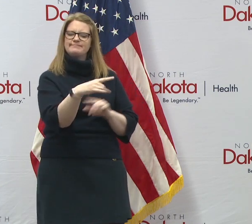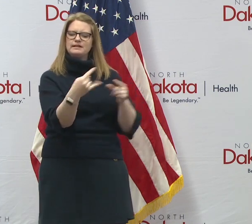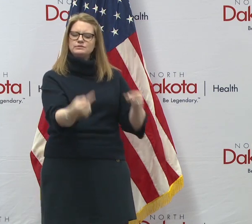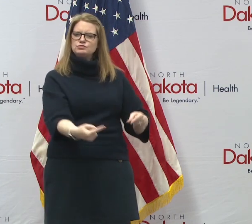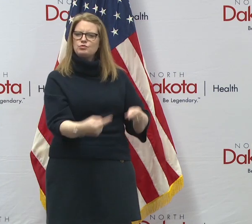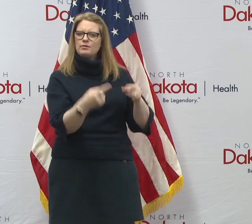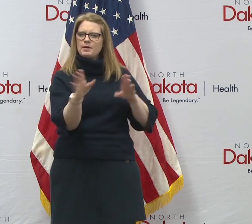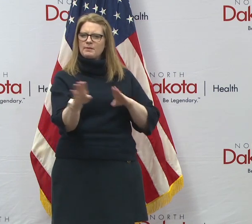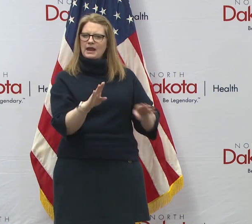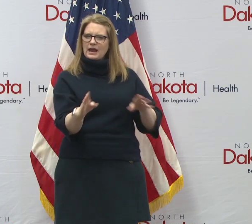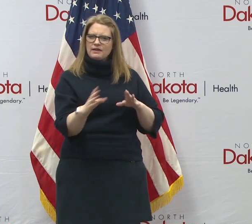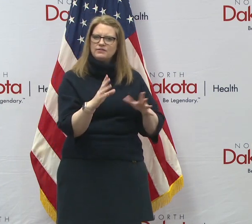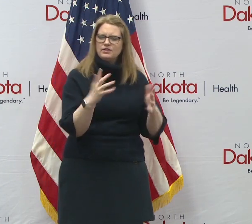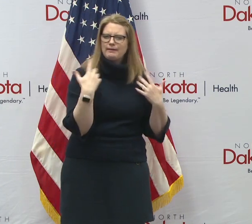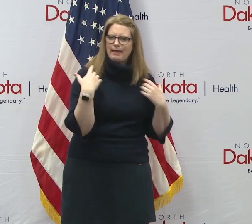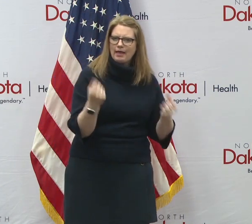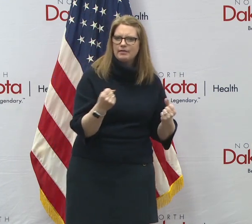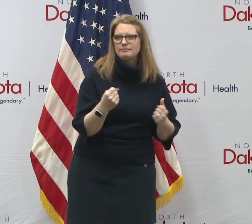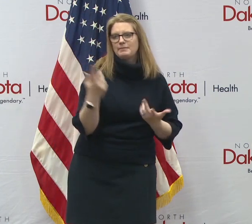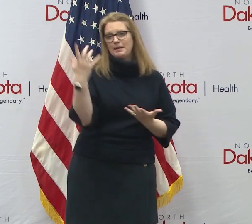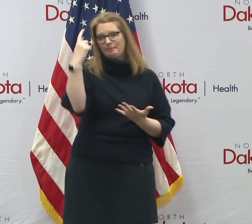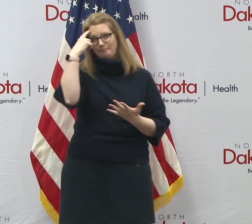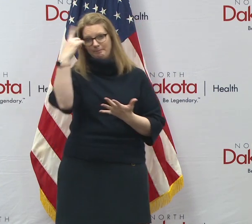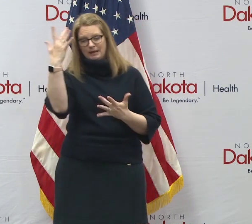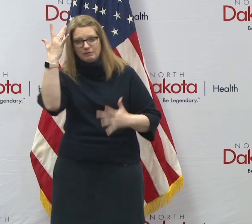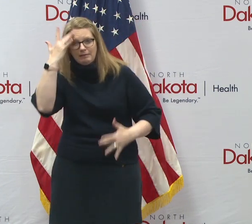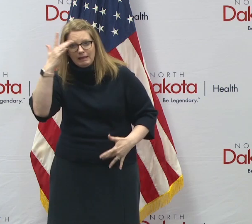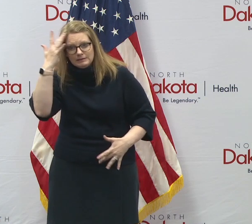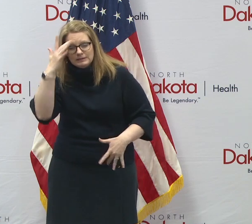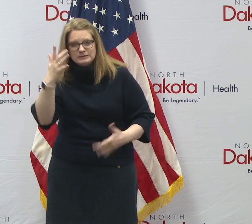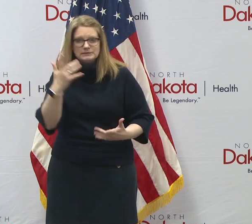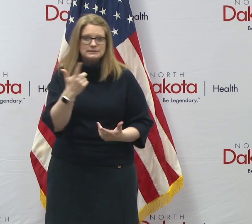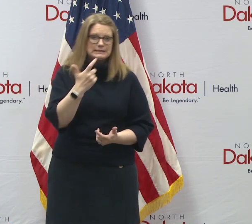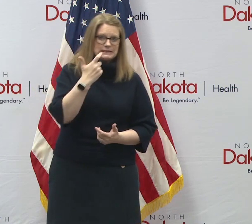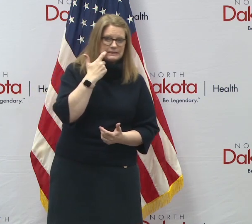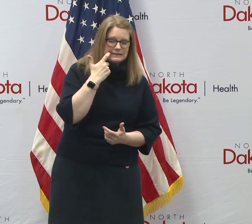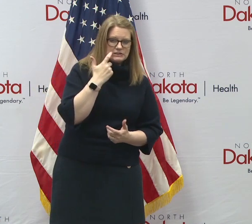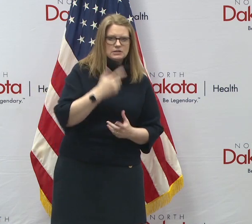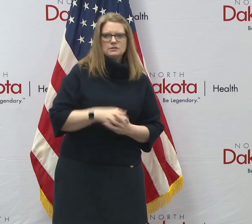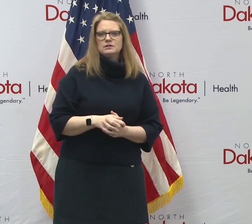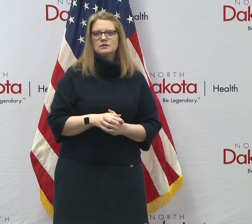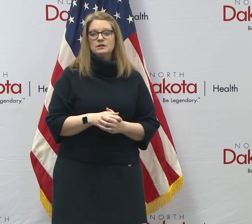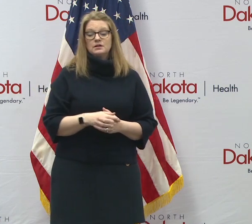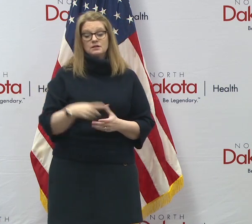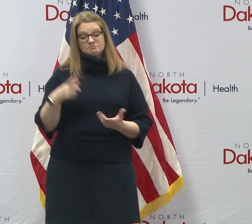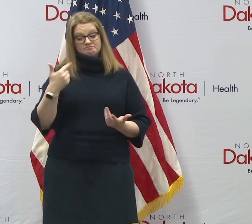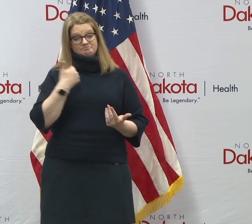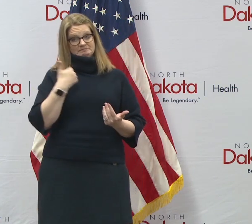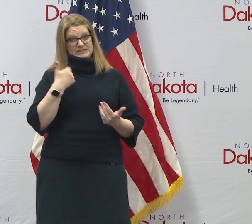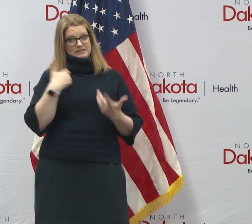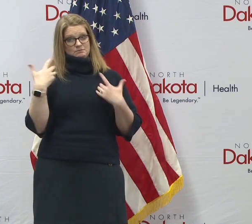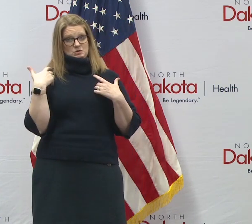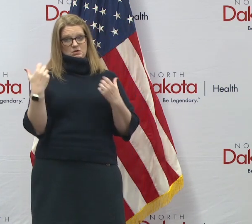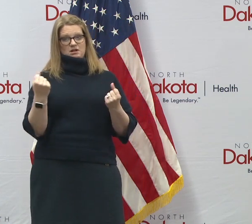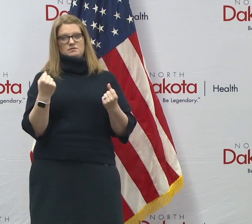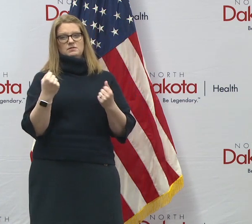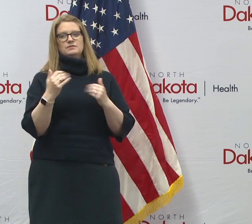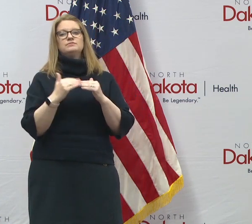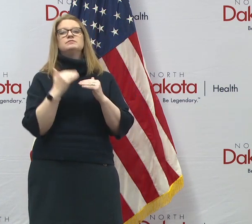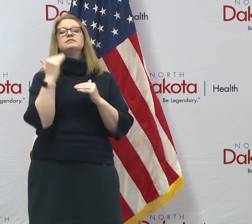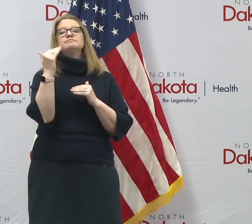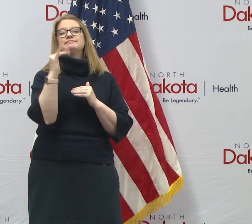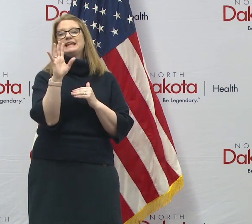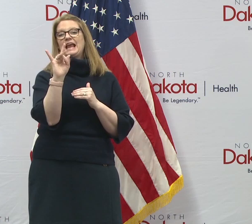either mental illness or addiction. As someone who's been in recovery for over 18 years,